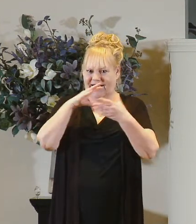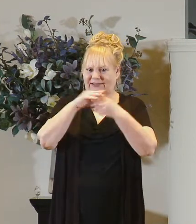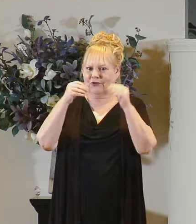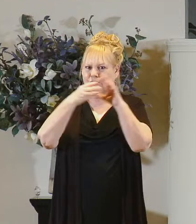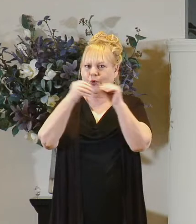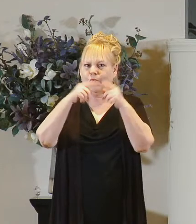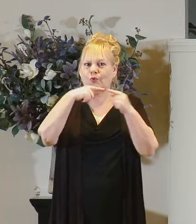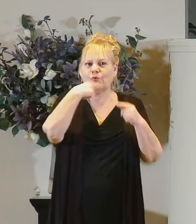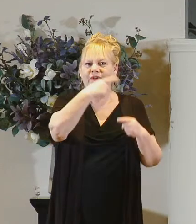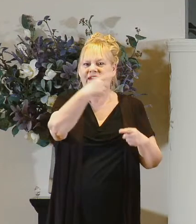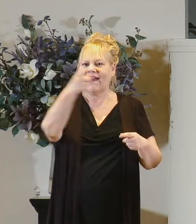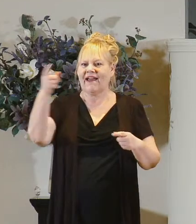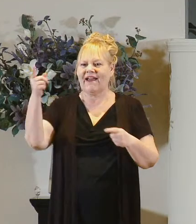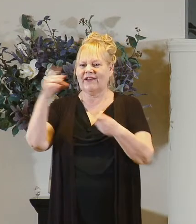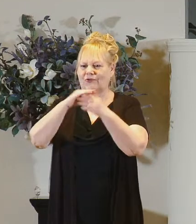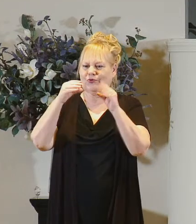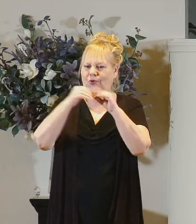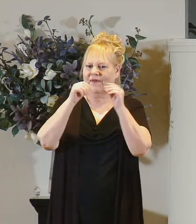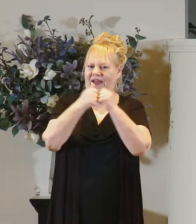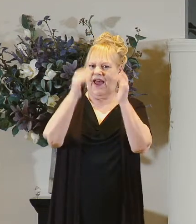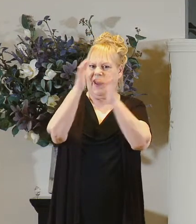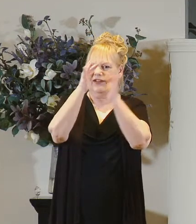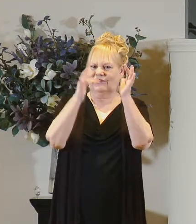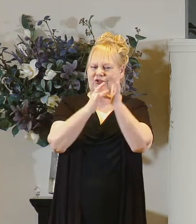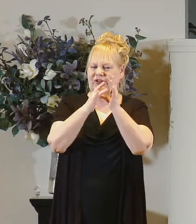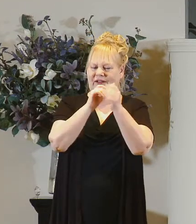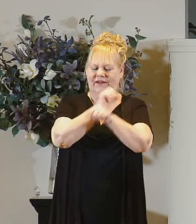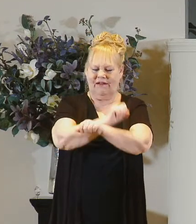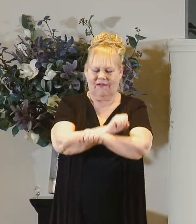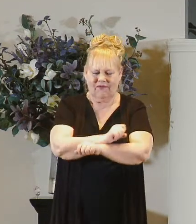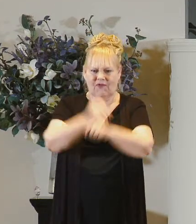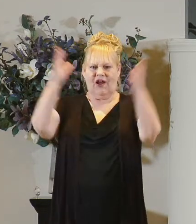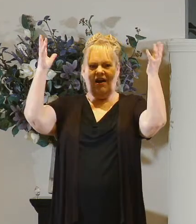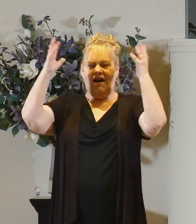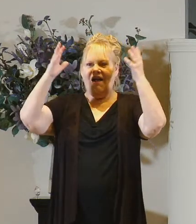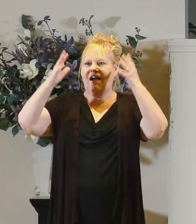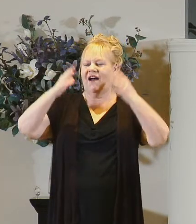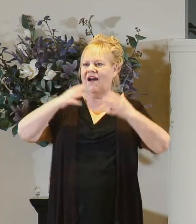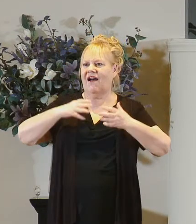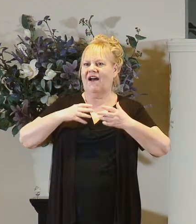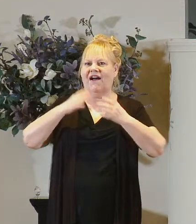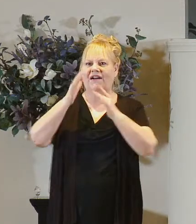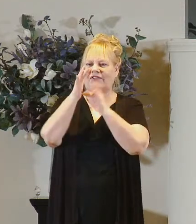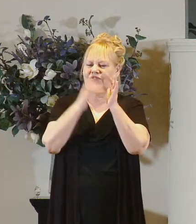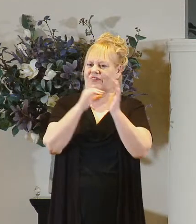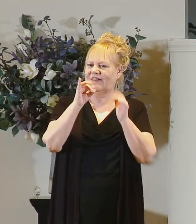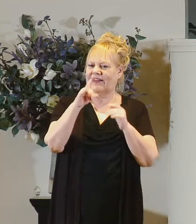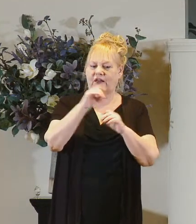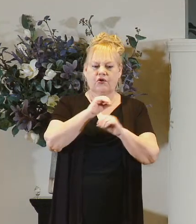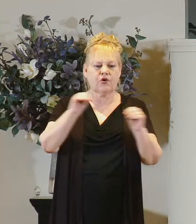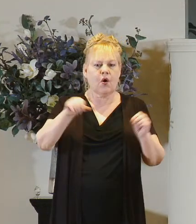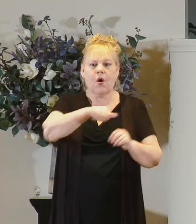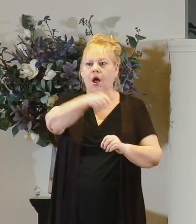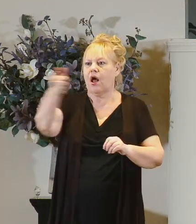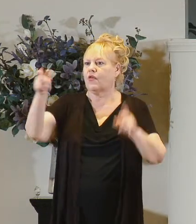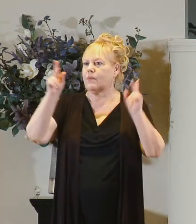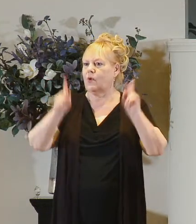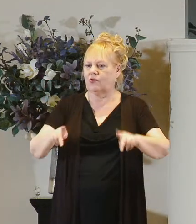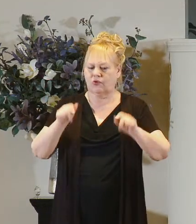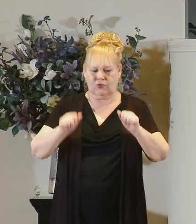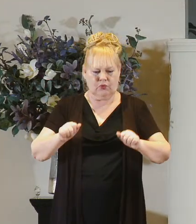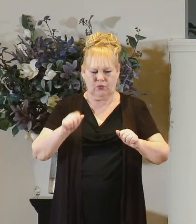to tell a story of how jesus set him free how jesus did for him what nobody else could do